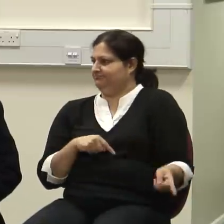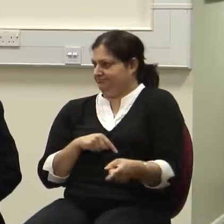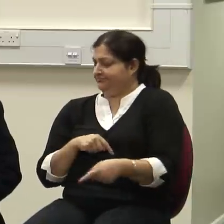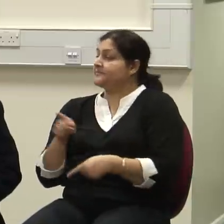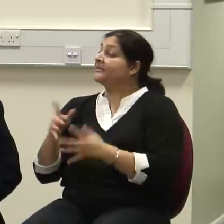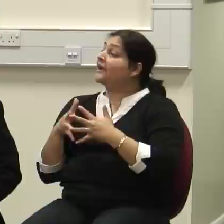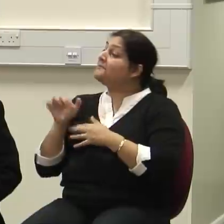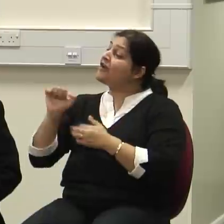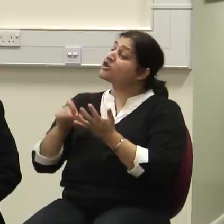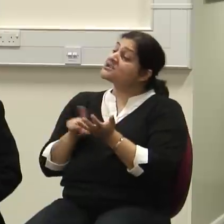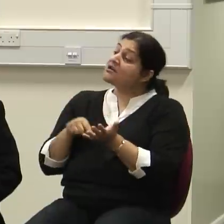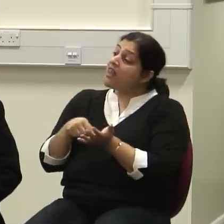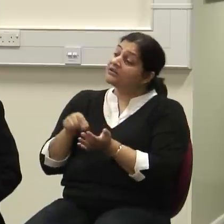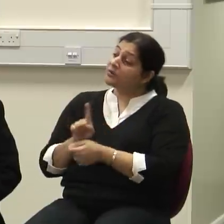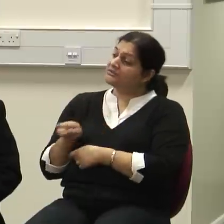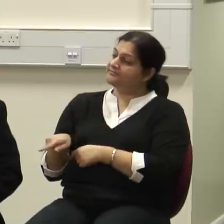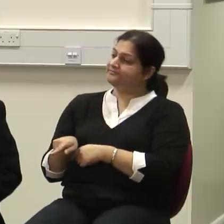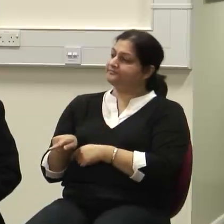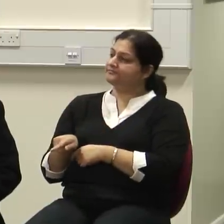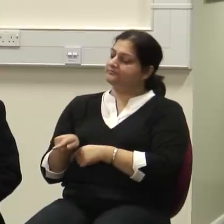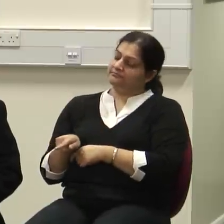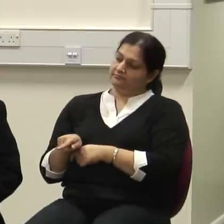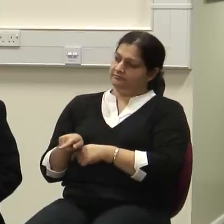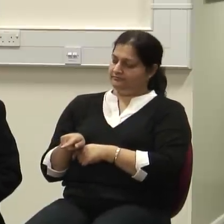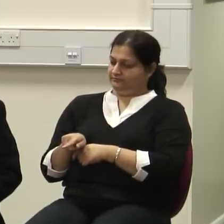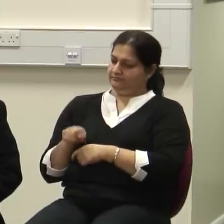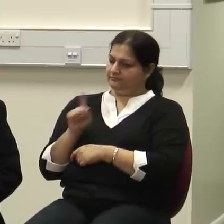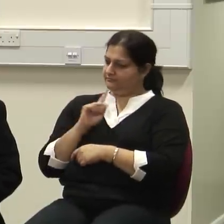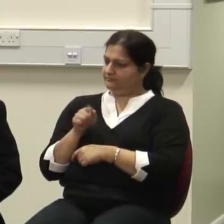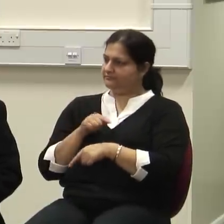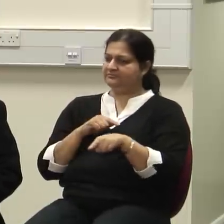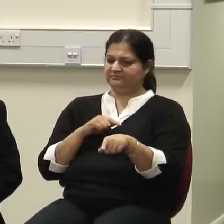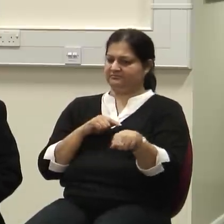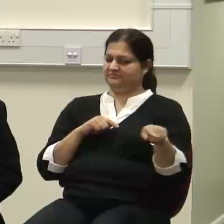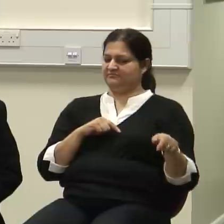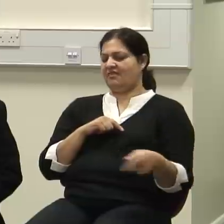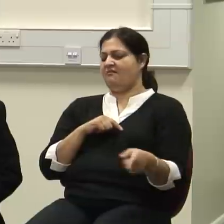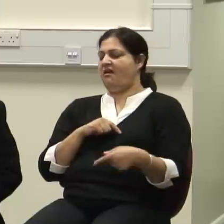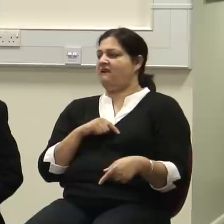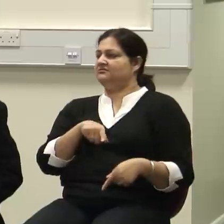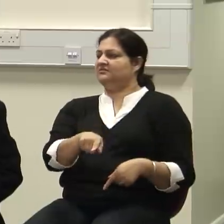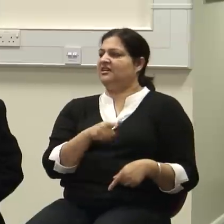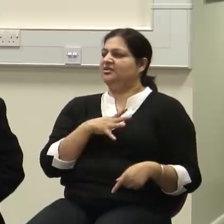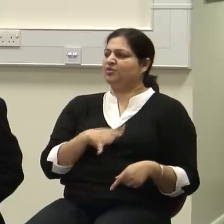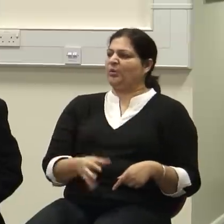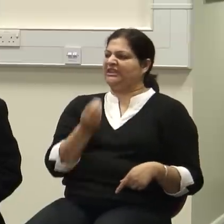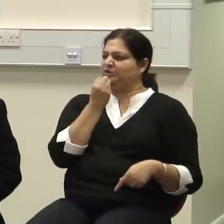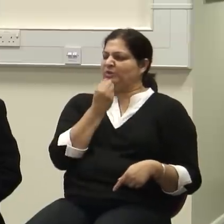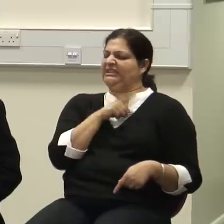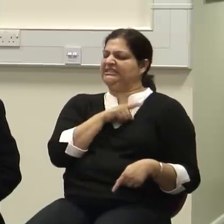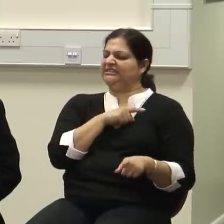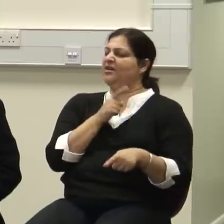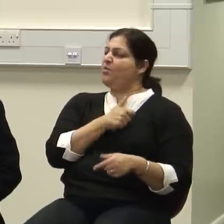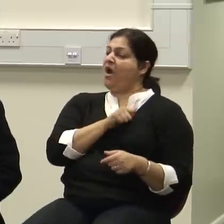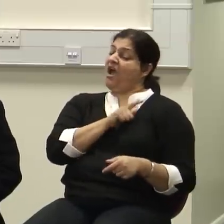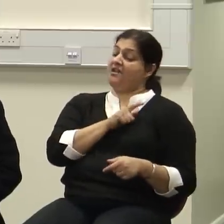that they can do this because they don't have to eat, they are a song town on opium. Total lie. But this was